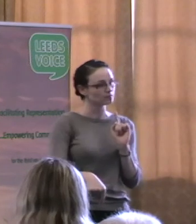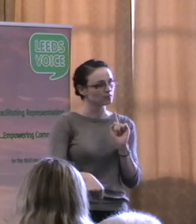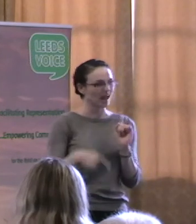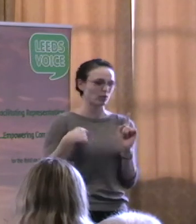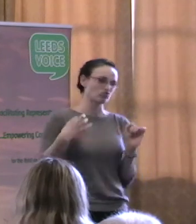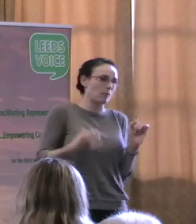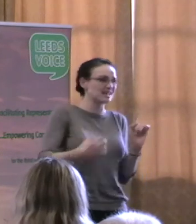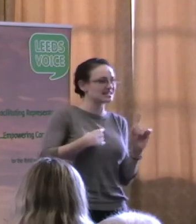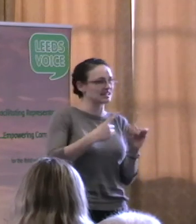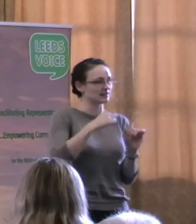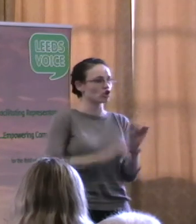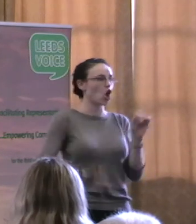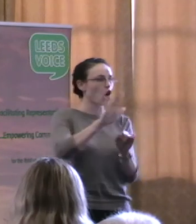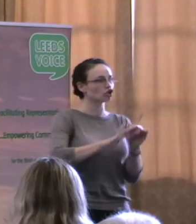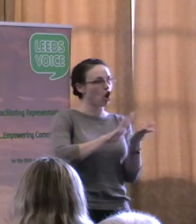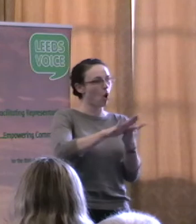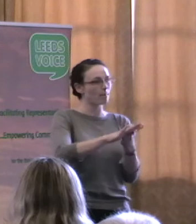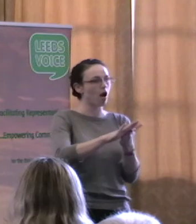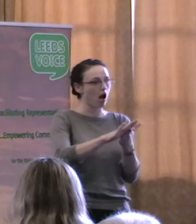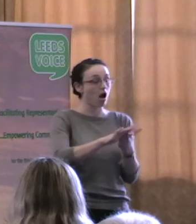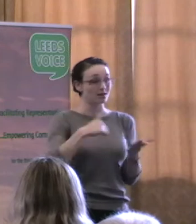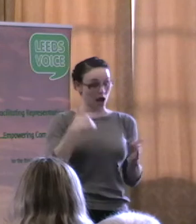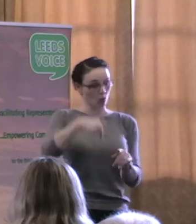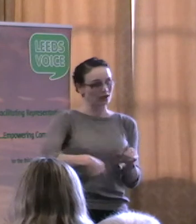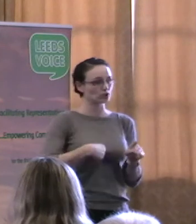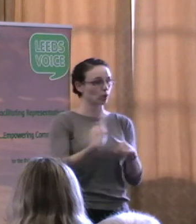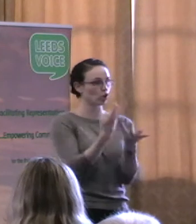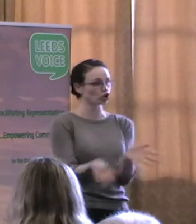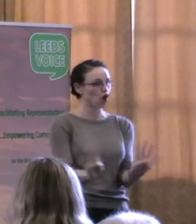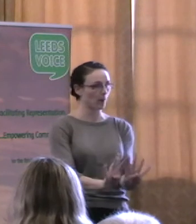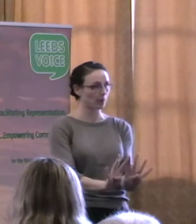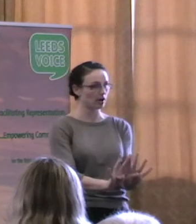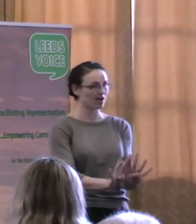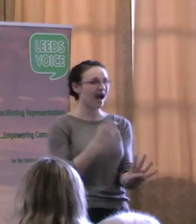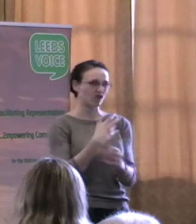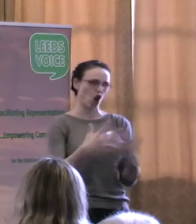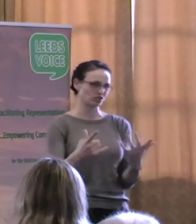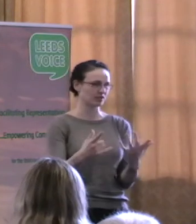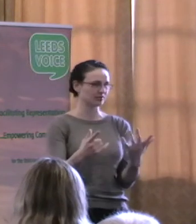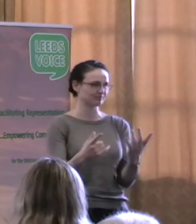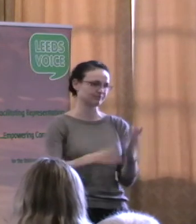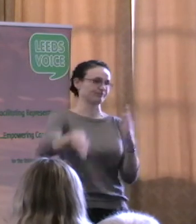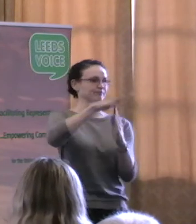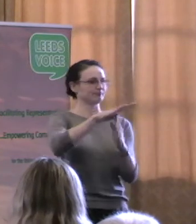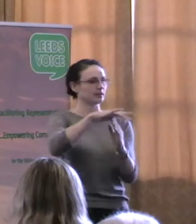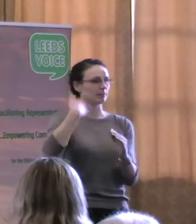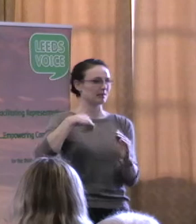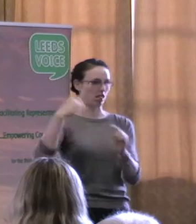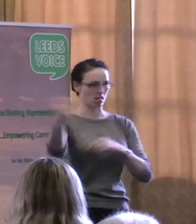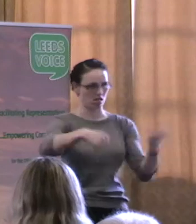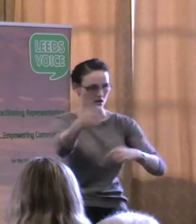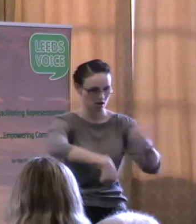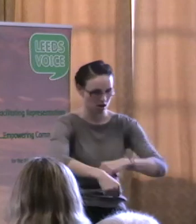region, as part of a workshop with various key players to look at health protection issues.